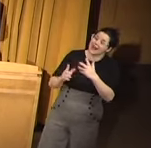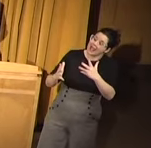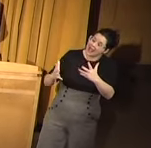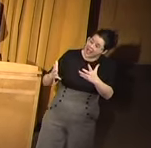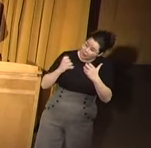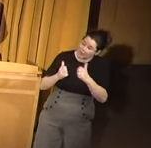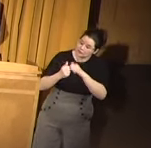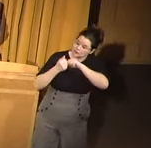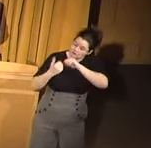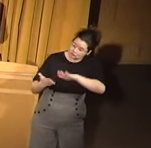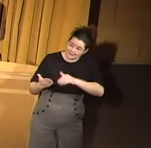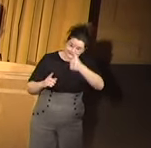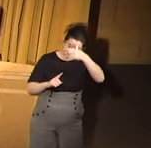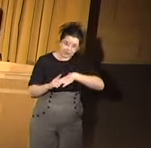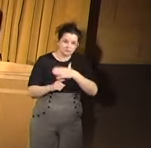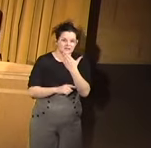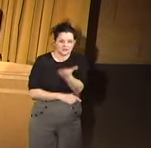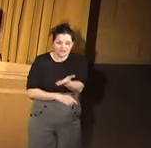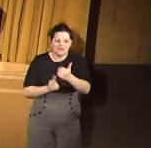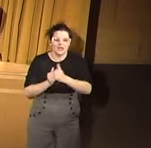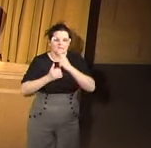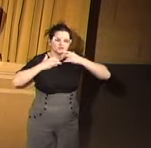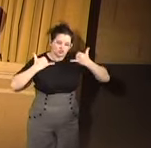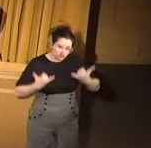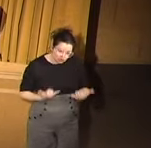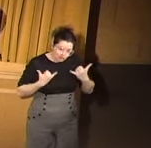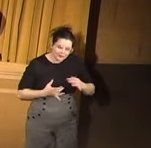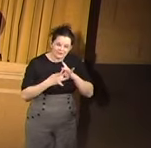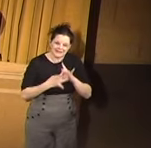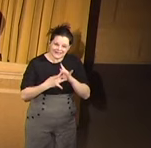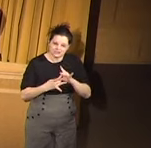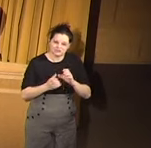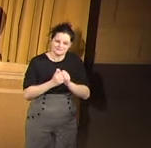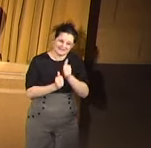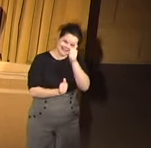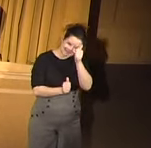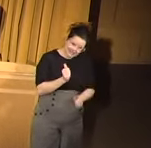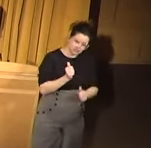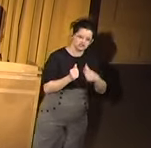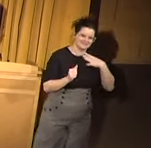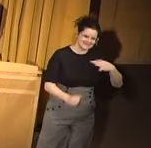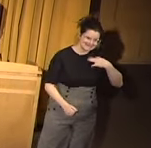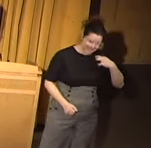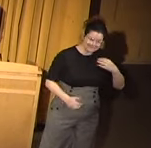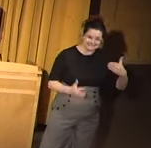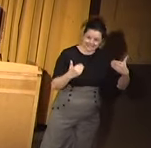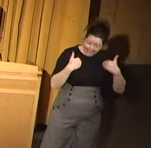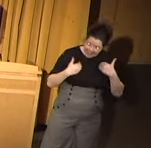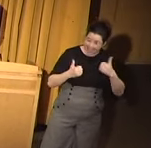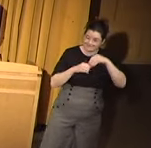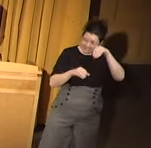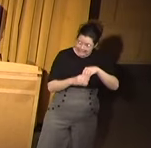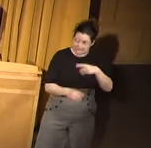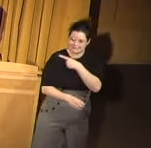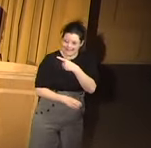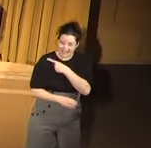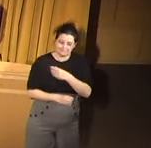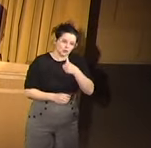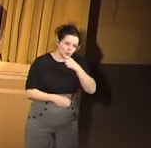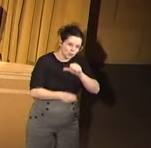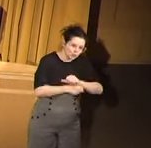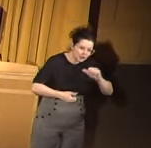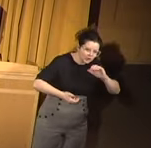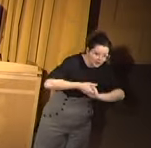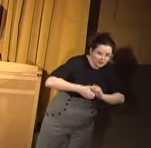address the gentleman's question about the current relationships that each of these candidates has in Minneapolis, who they're